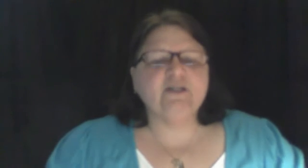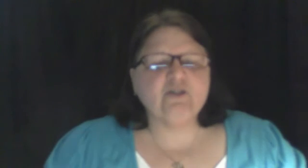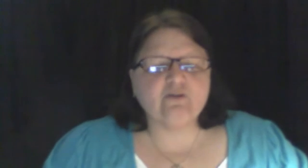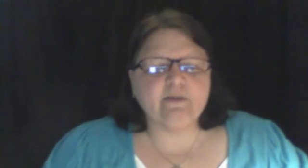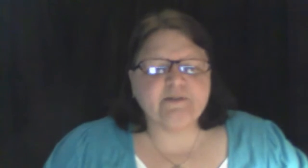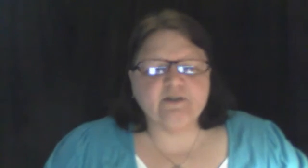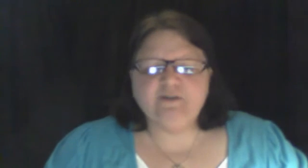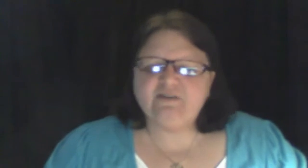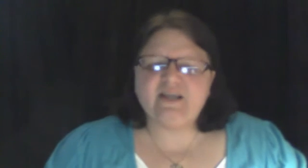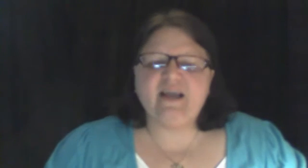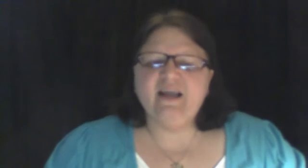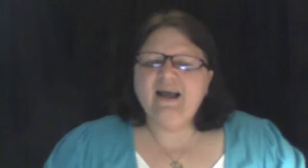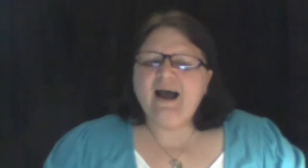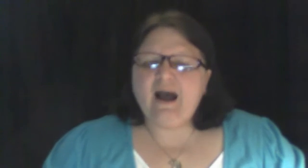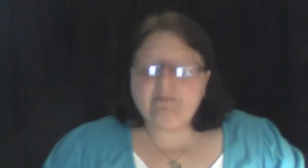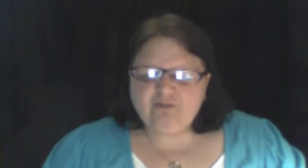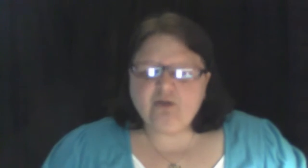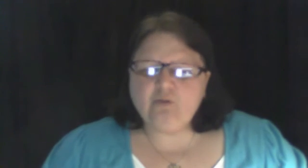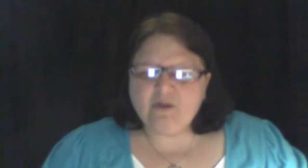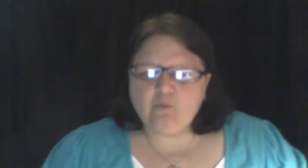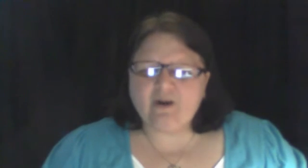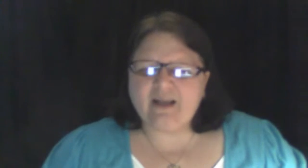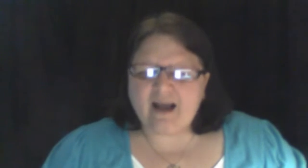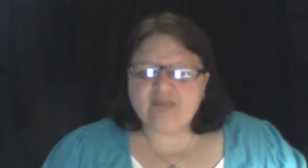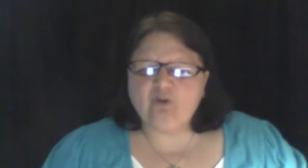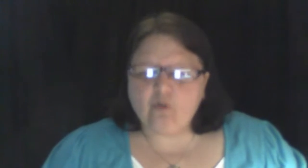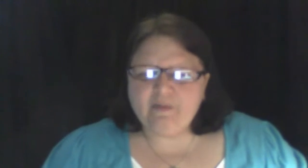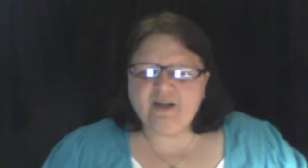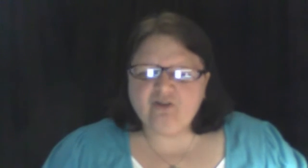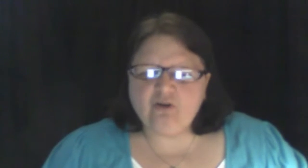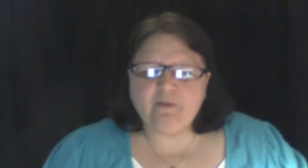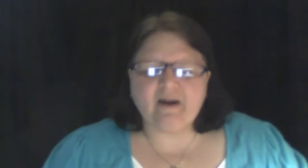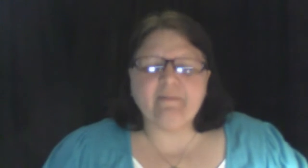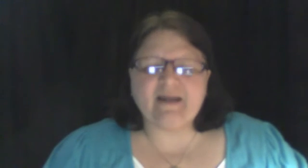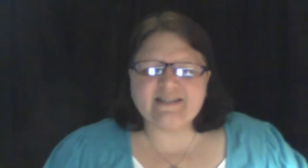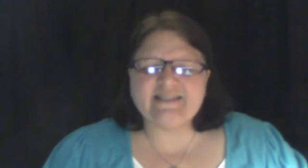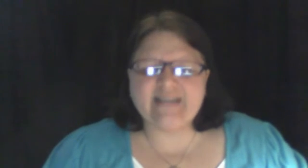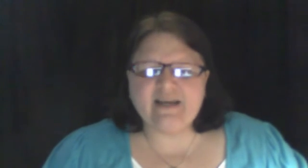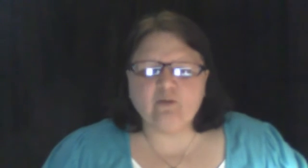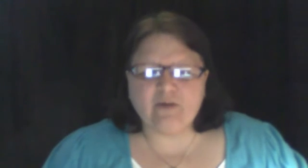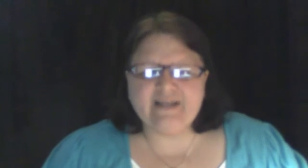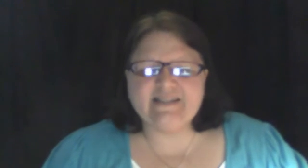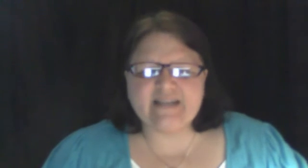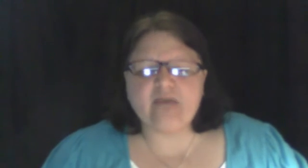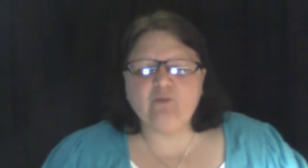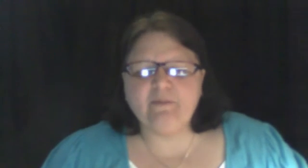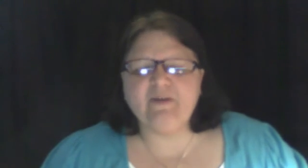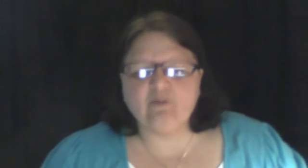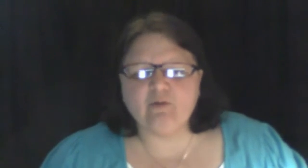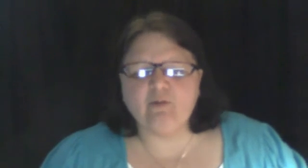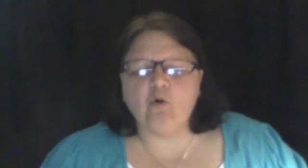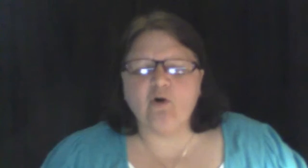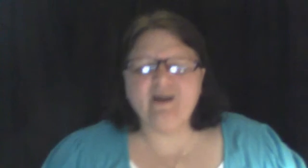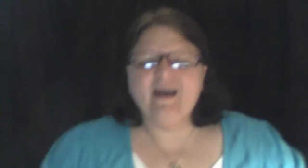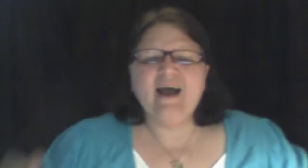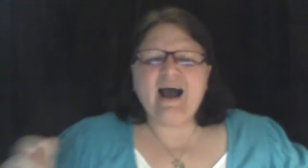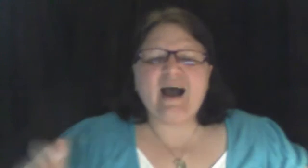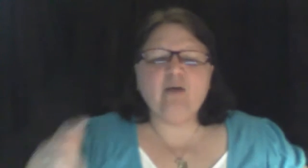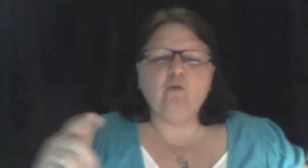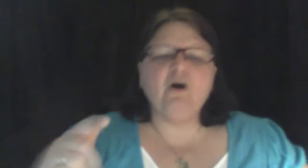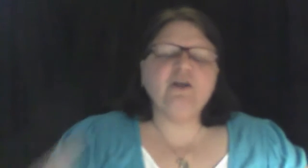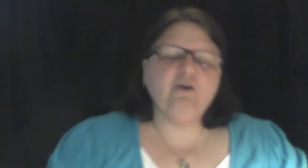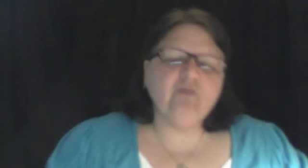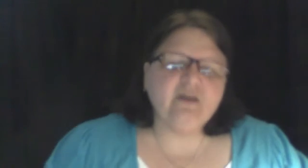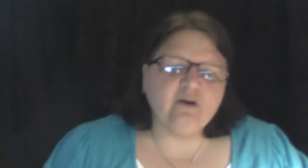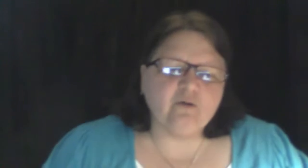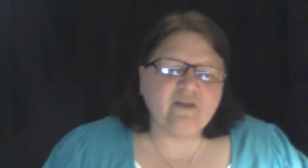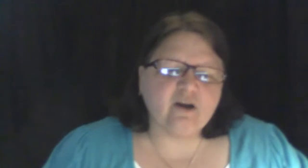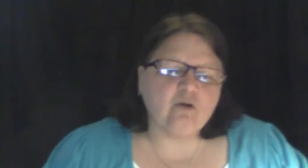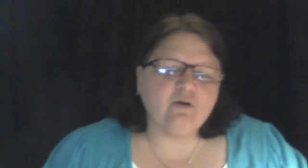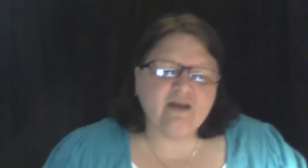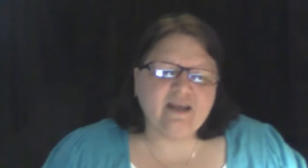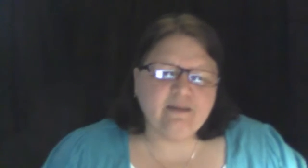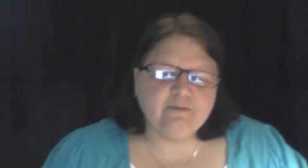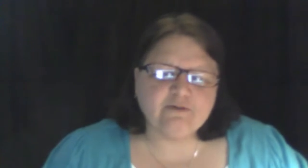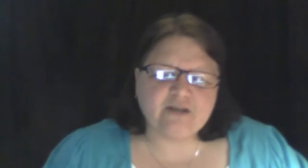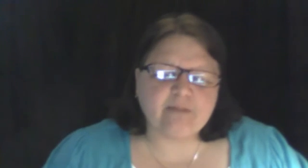in scripture and you say, I'm doing what God told me to do but I'm not seeing what he said would be the reward. I want you to know that according to Hebrews chapter